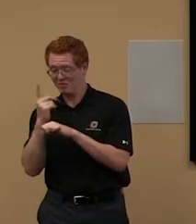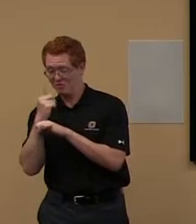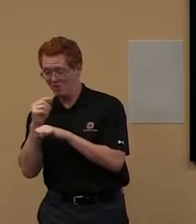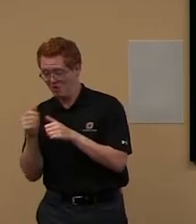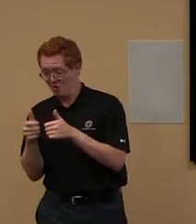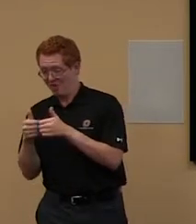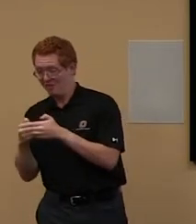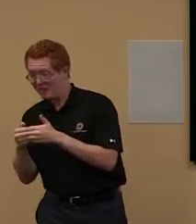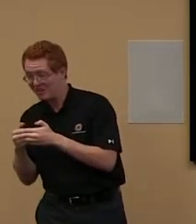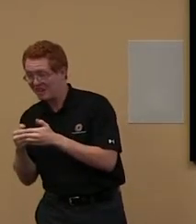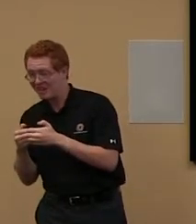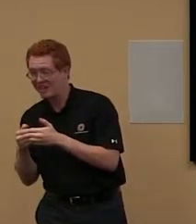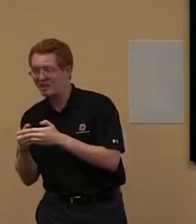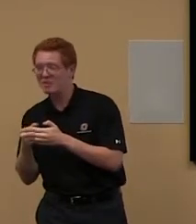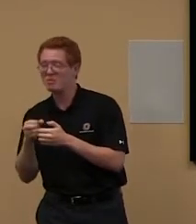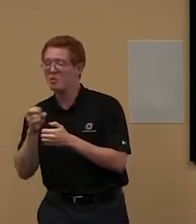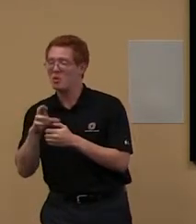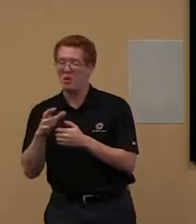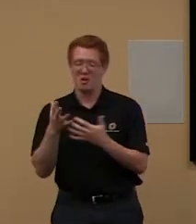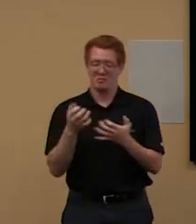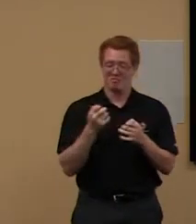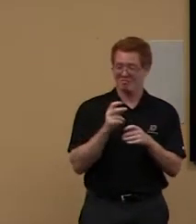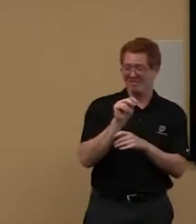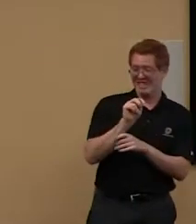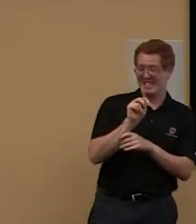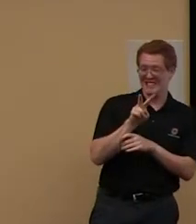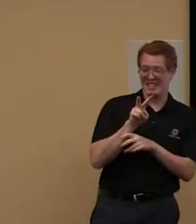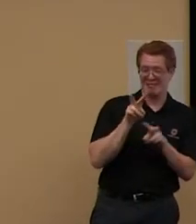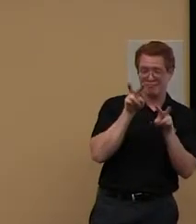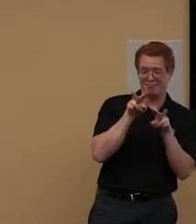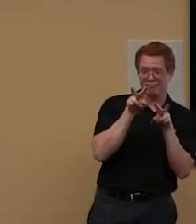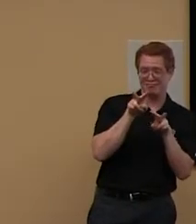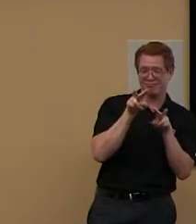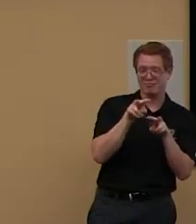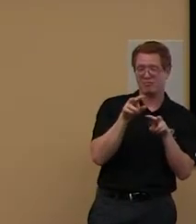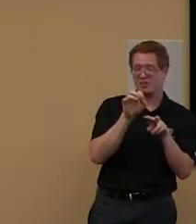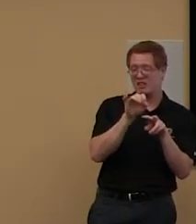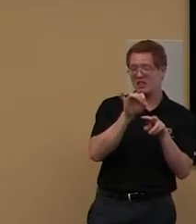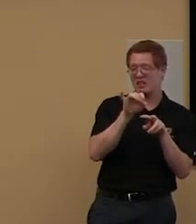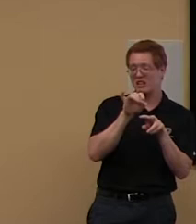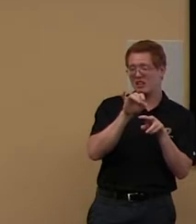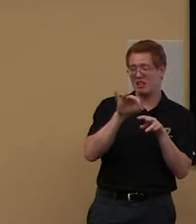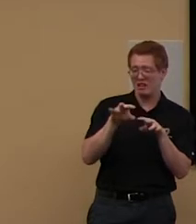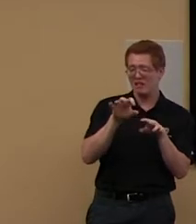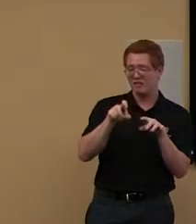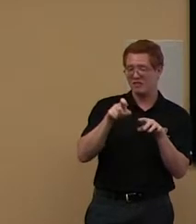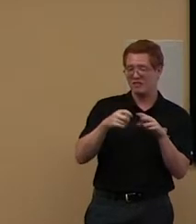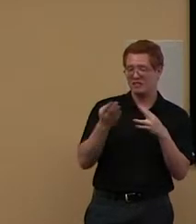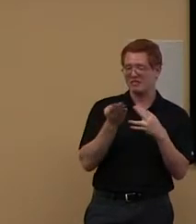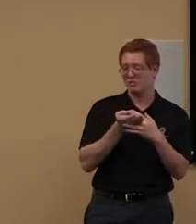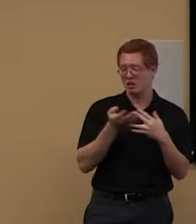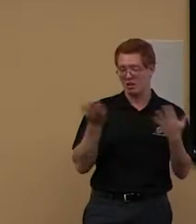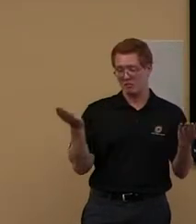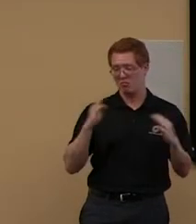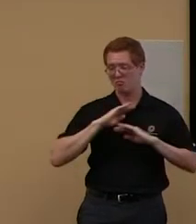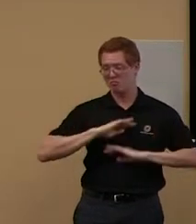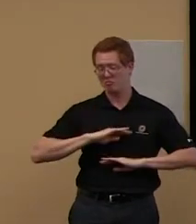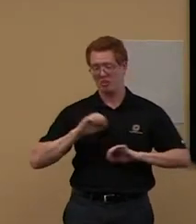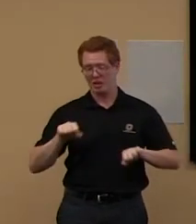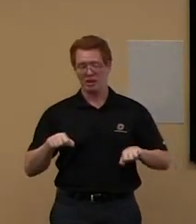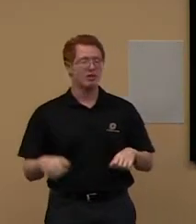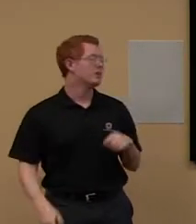go and take some time off, watch some TV. But academic things do take precedence, so.